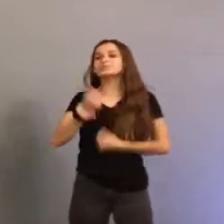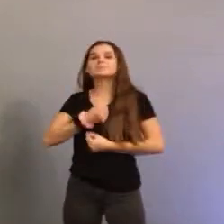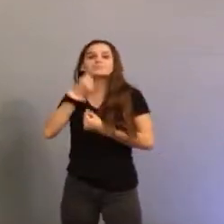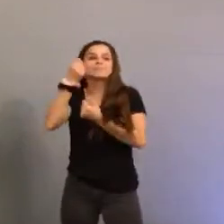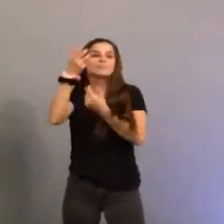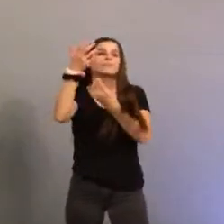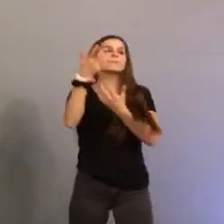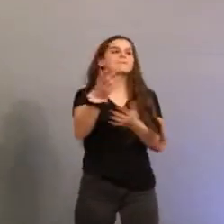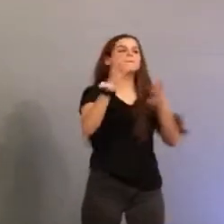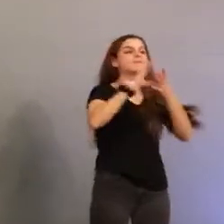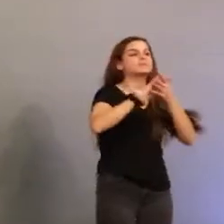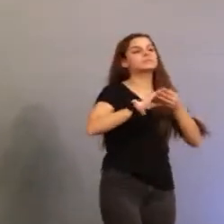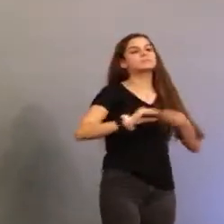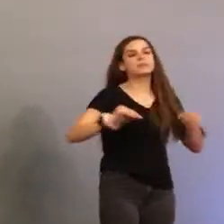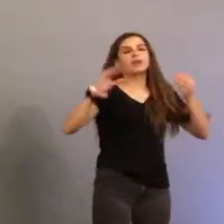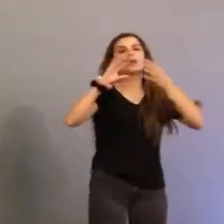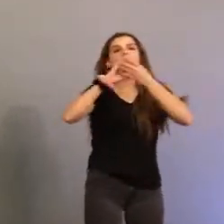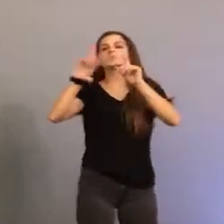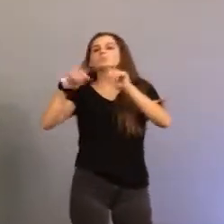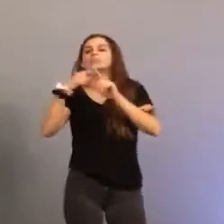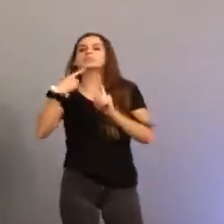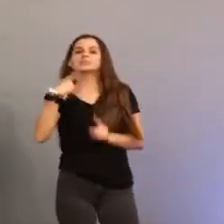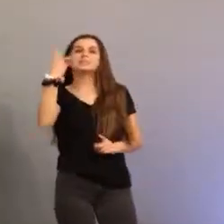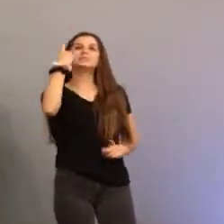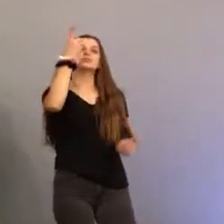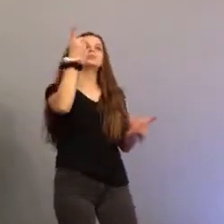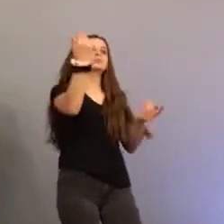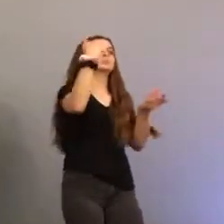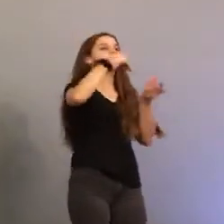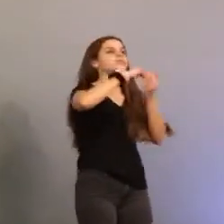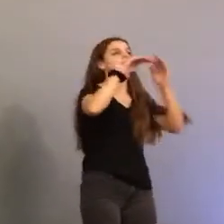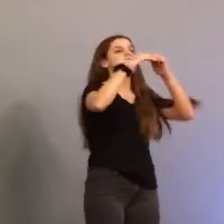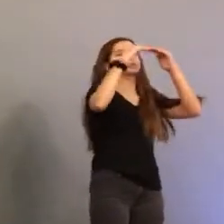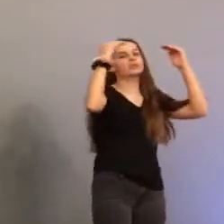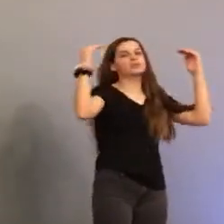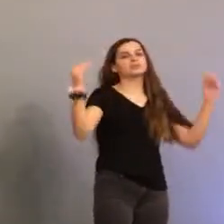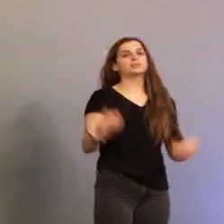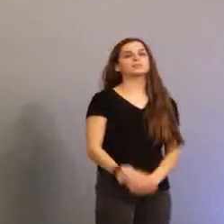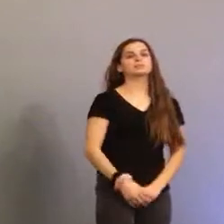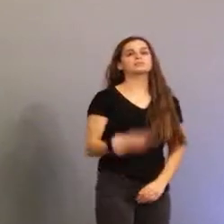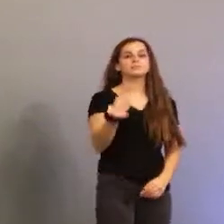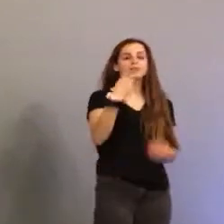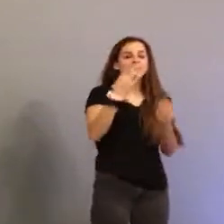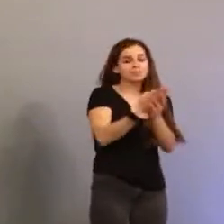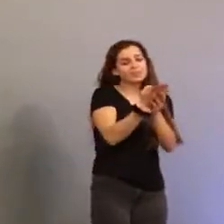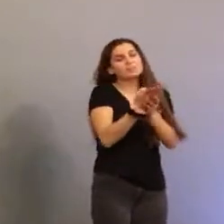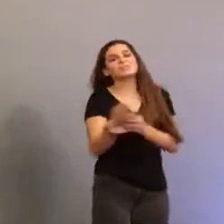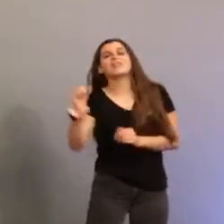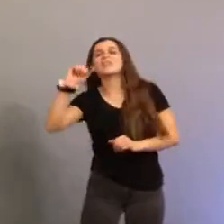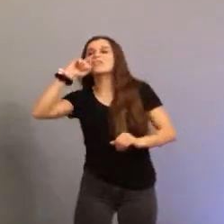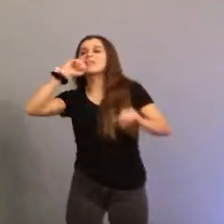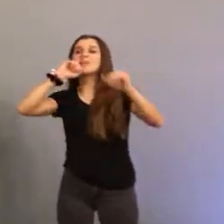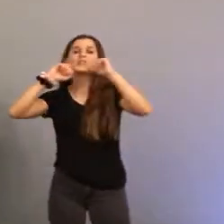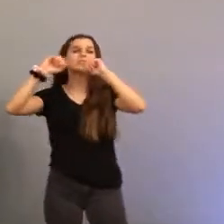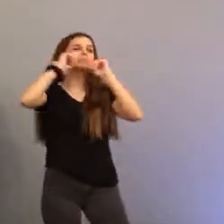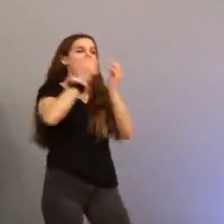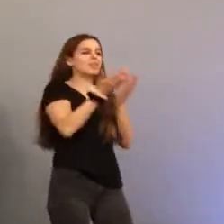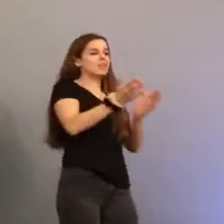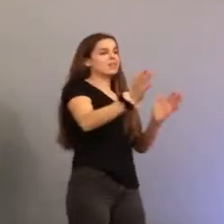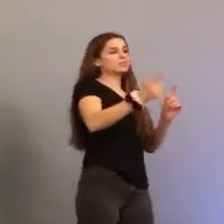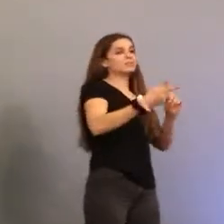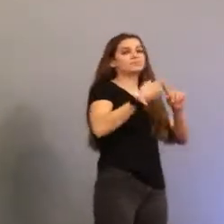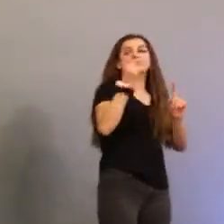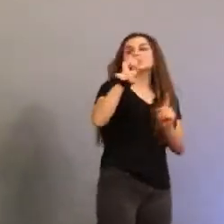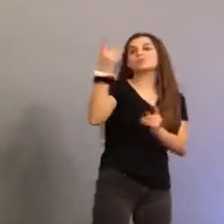And I'll tell you all about it when see you again It's been a long